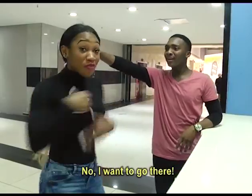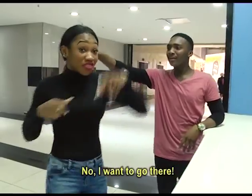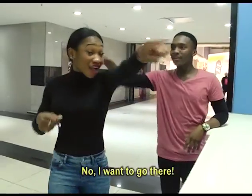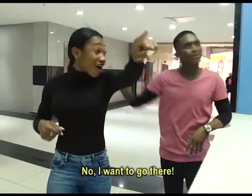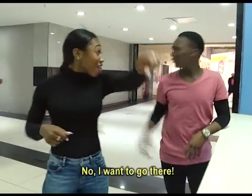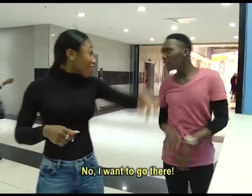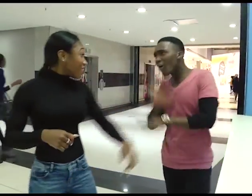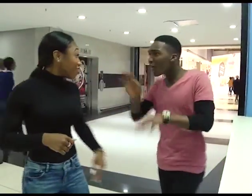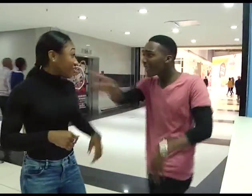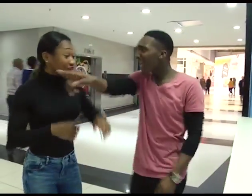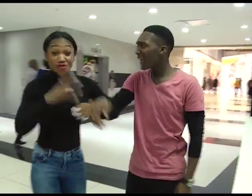there! Oh!